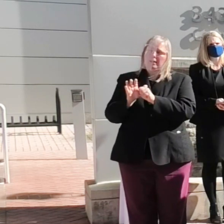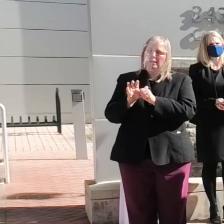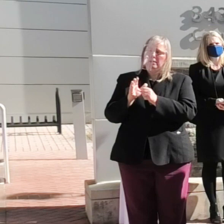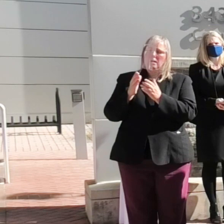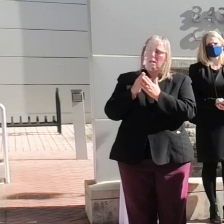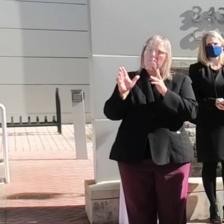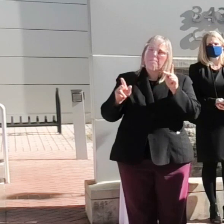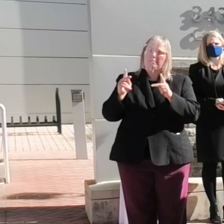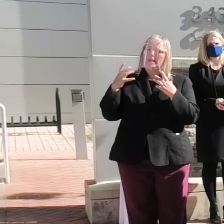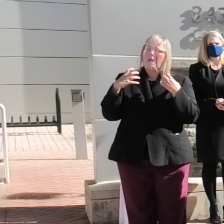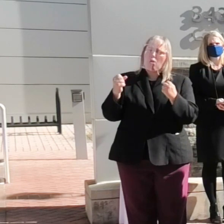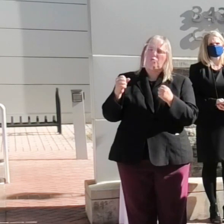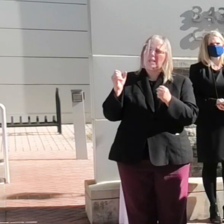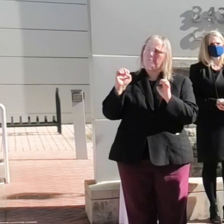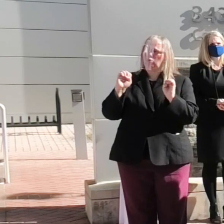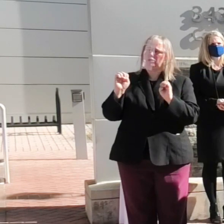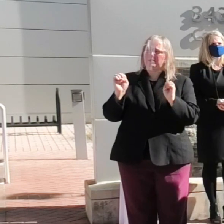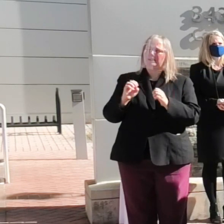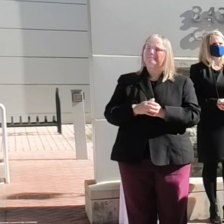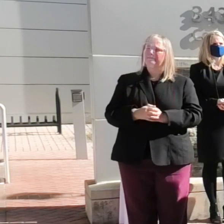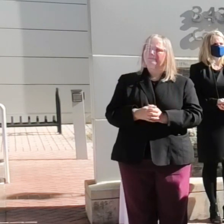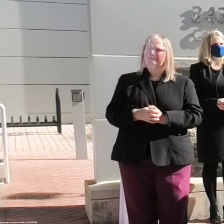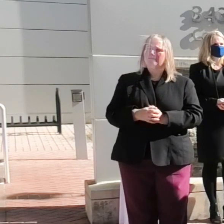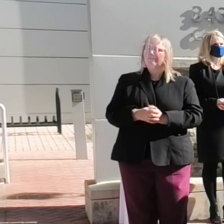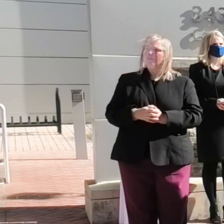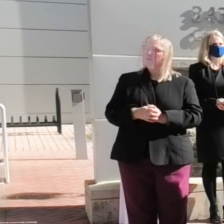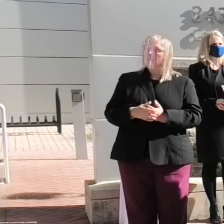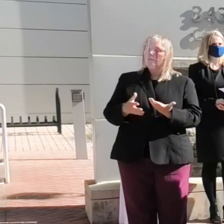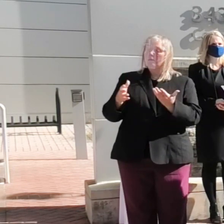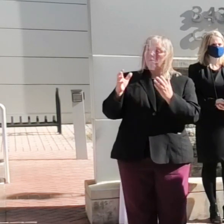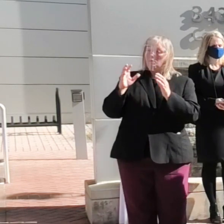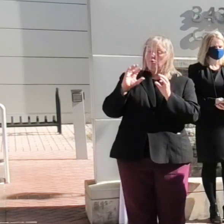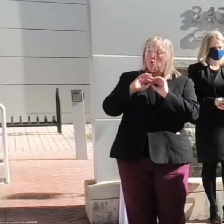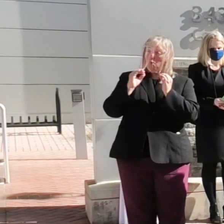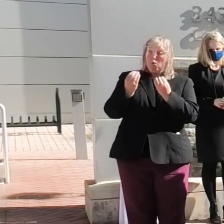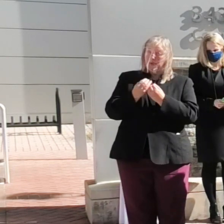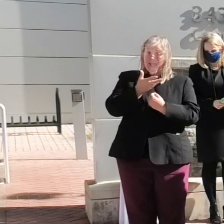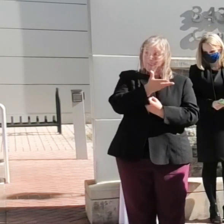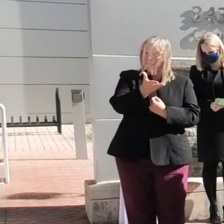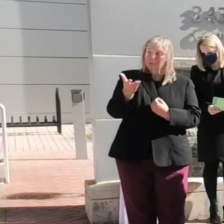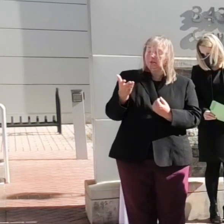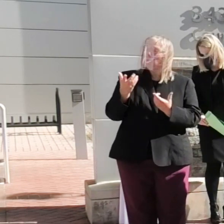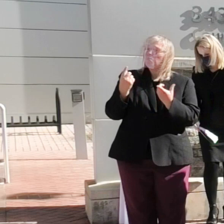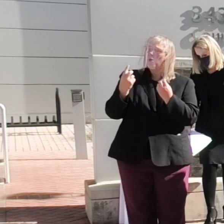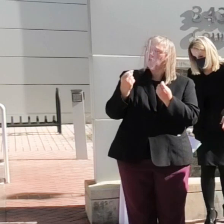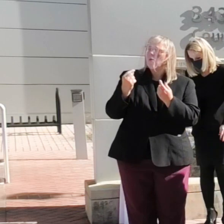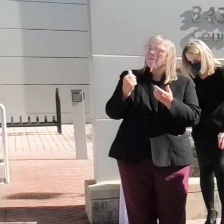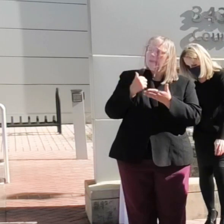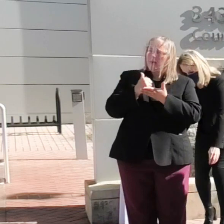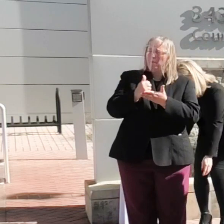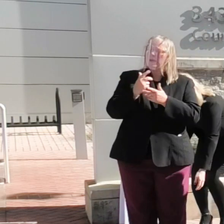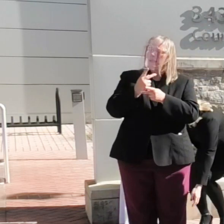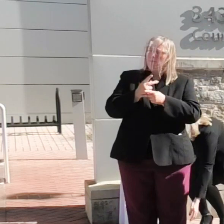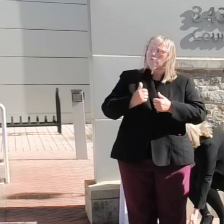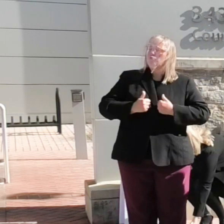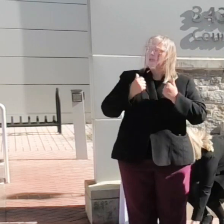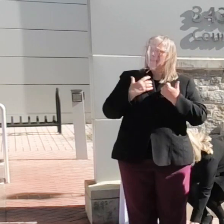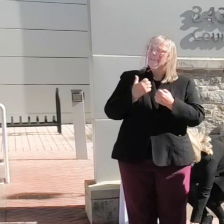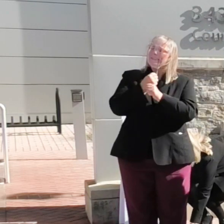public health emergency. The organizations are helping to keep our residents safe and healthy.